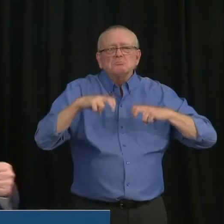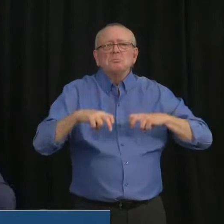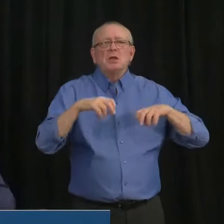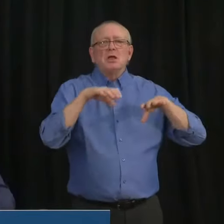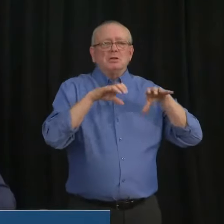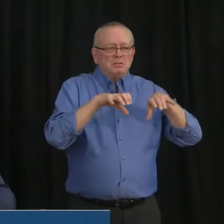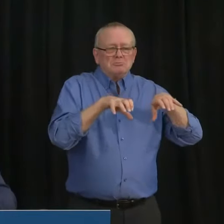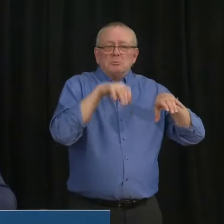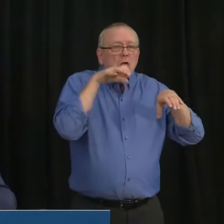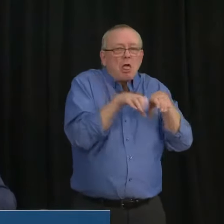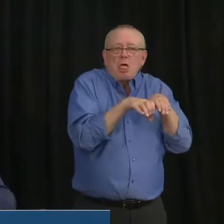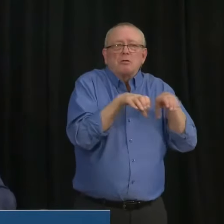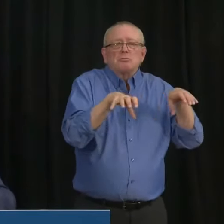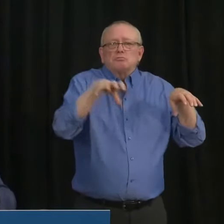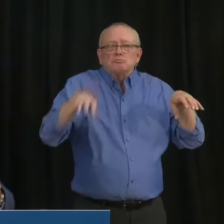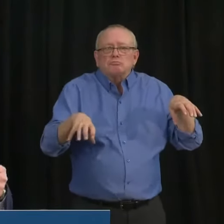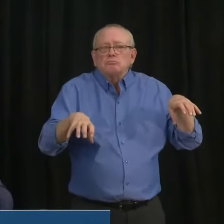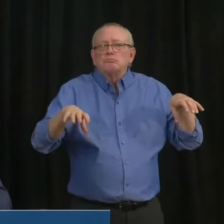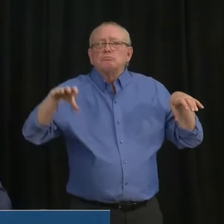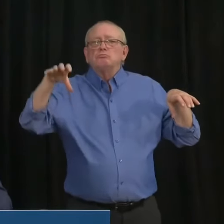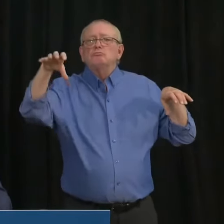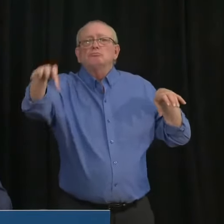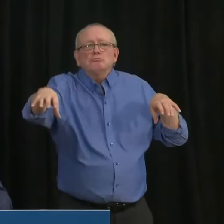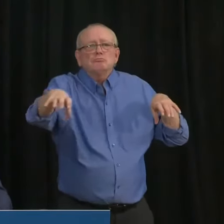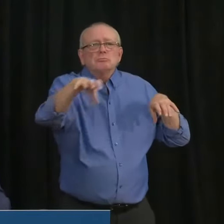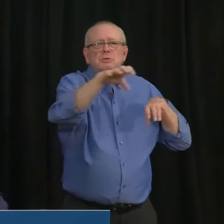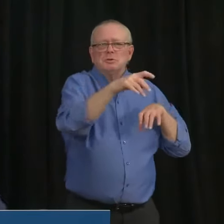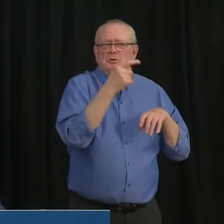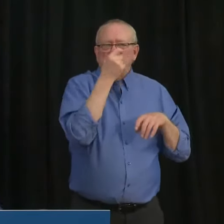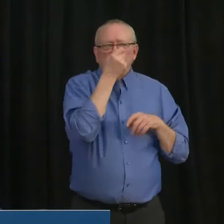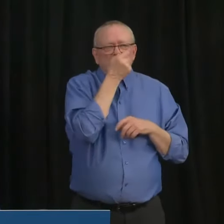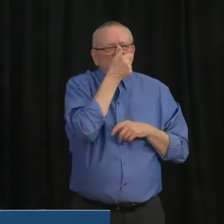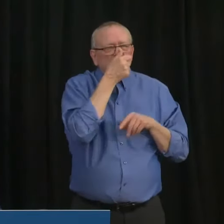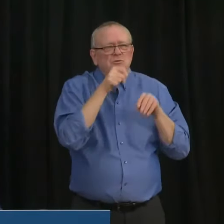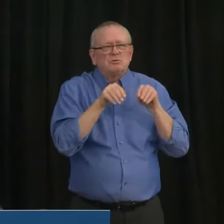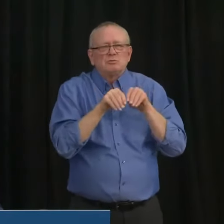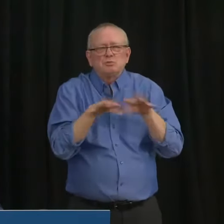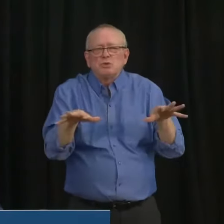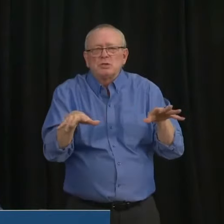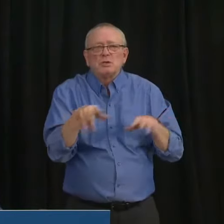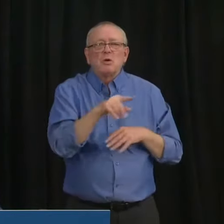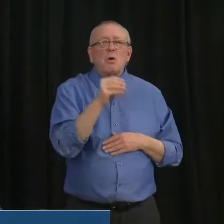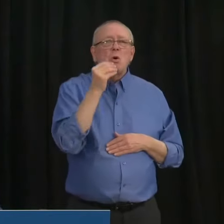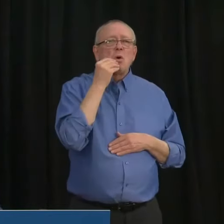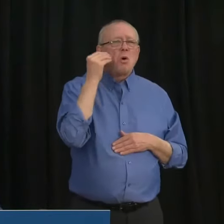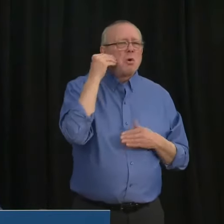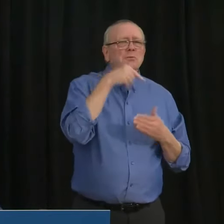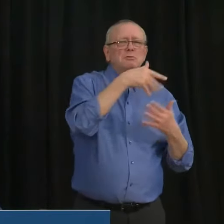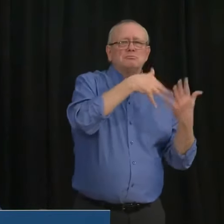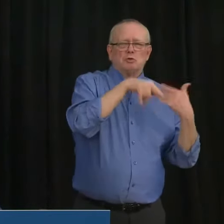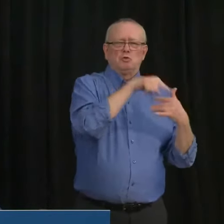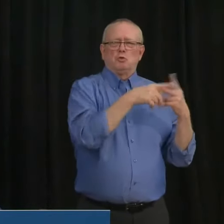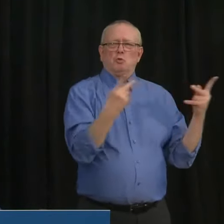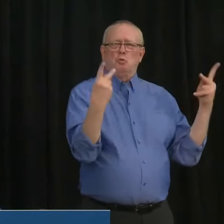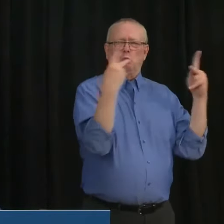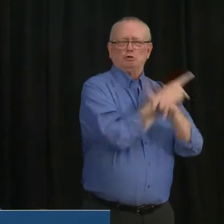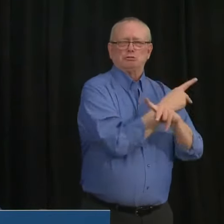significantly lower than the risk of transmission at an at-home social function. So, uh,